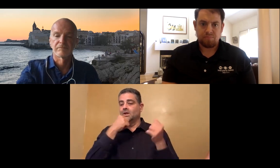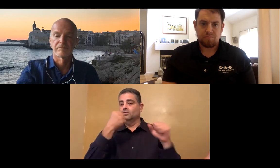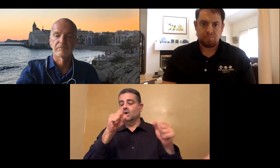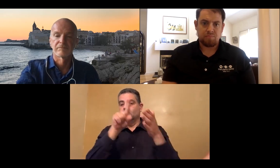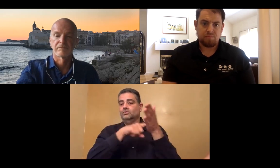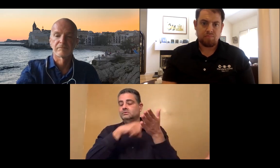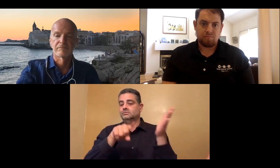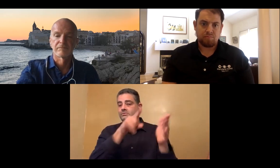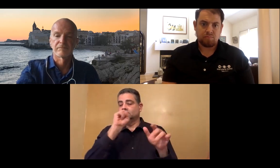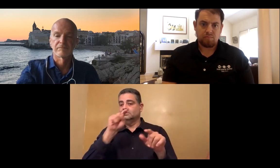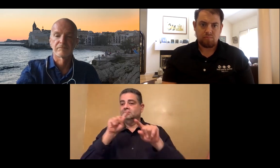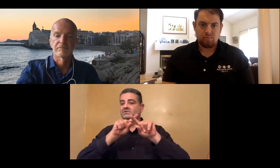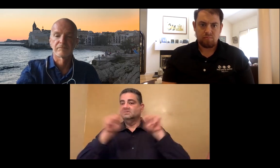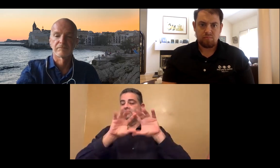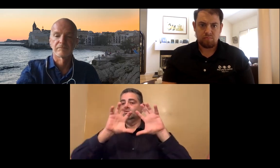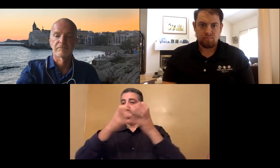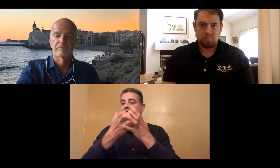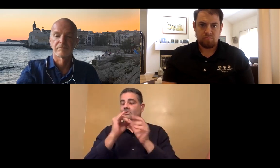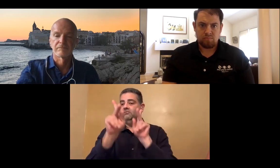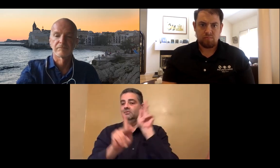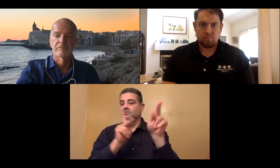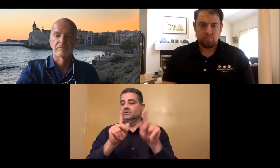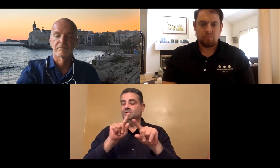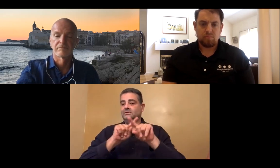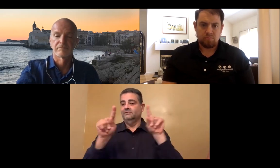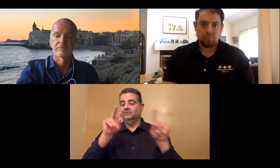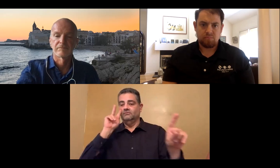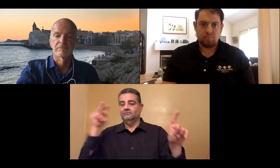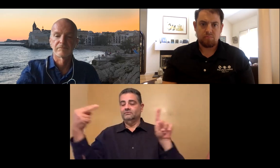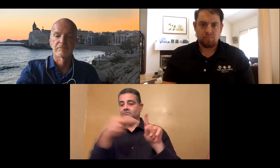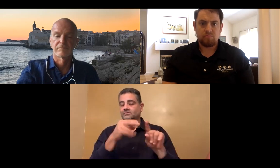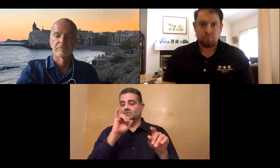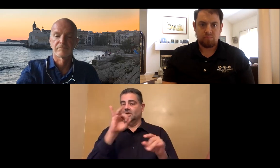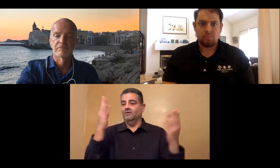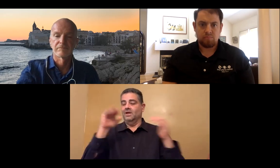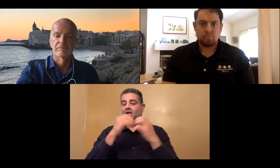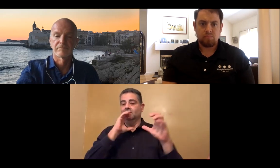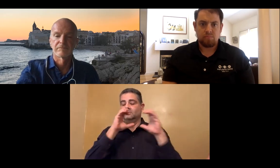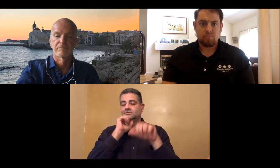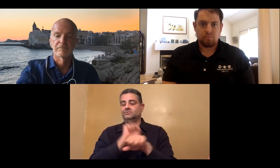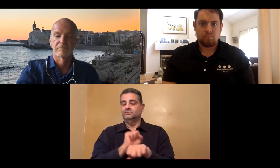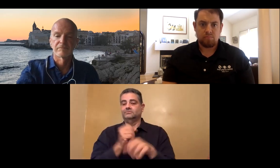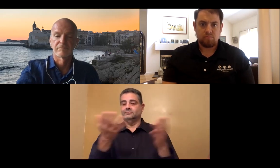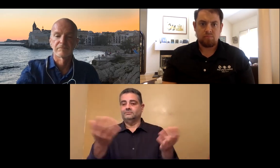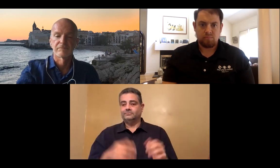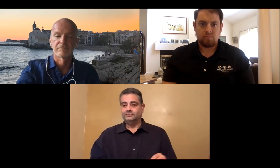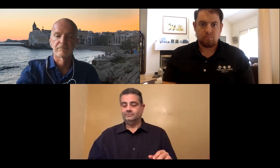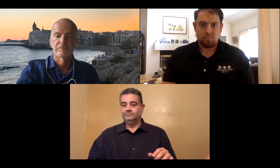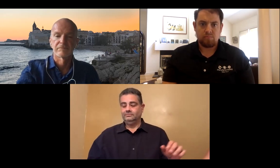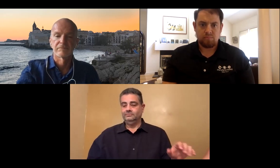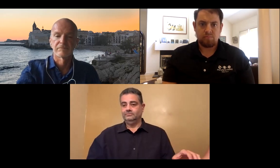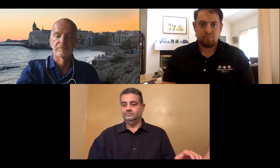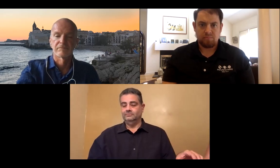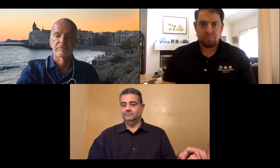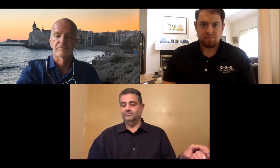that refers to. And again, I'm not saying this to disparage these programs, but there are people who have different levels of experience